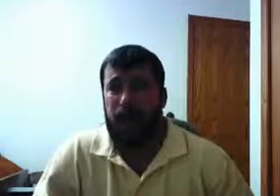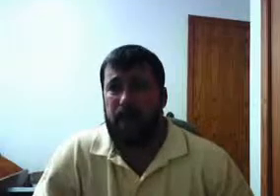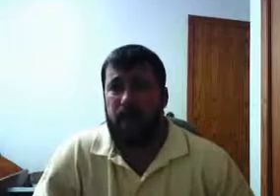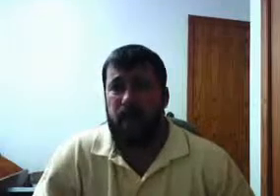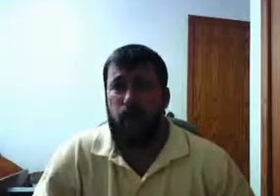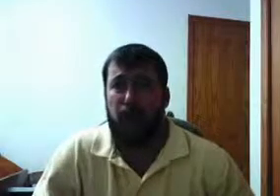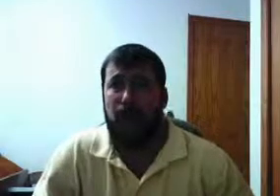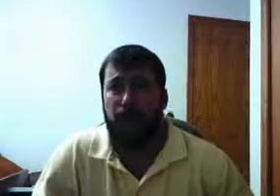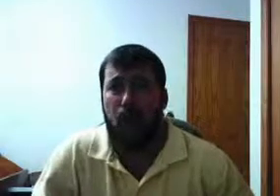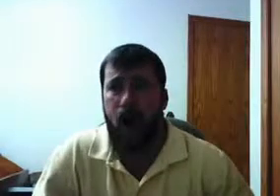evil.